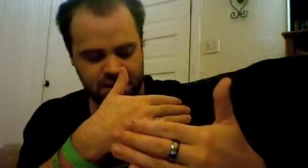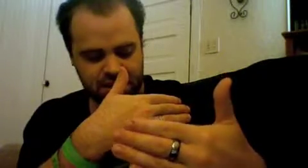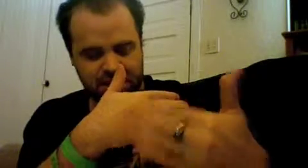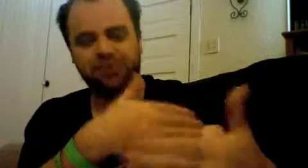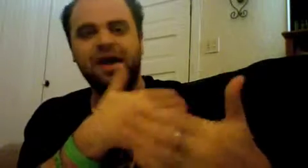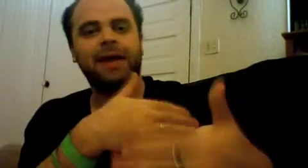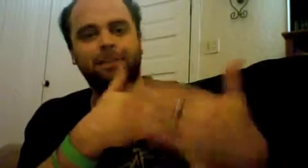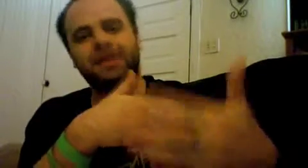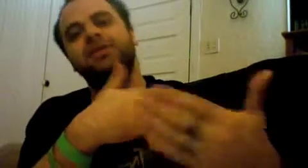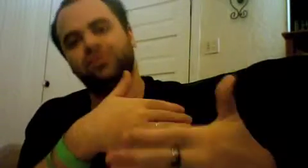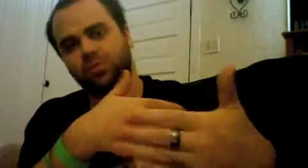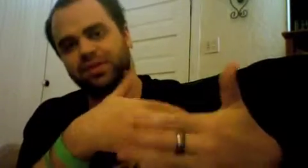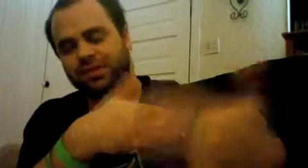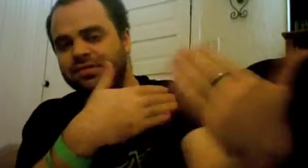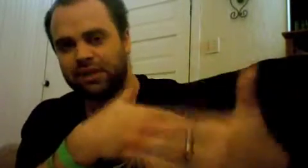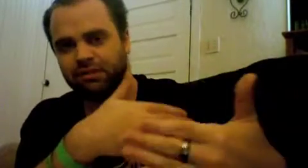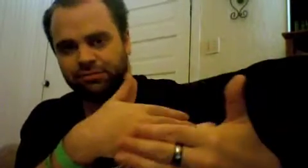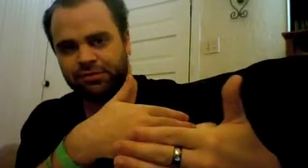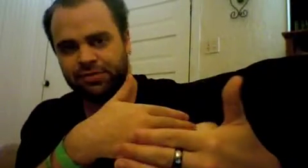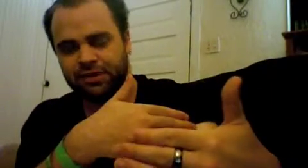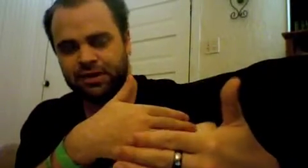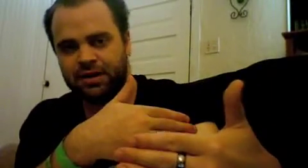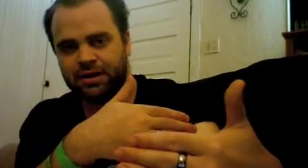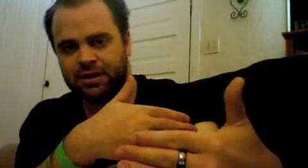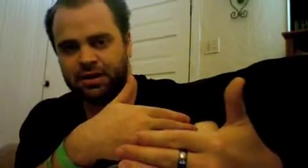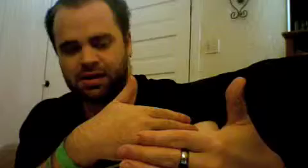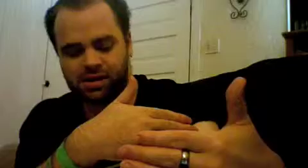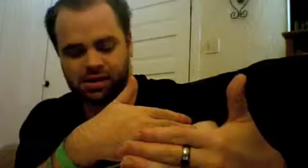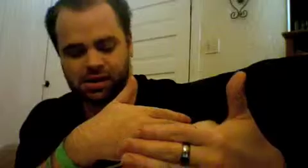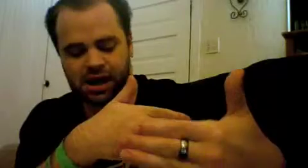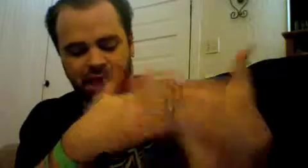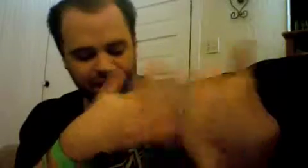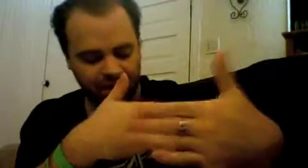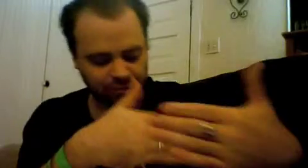it's at peace with itself and therefore